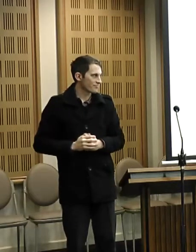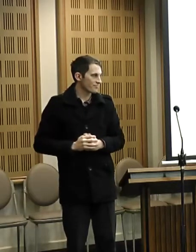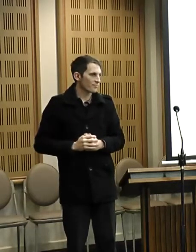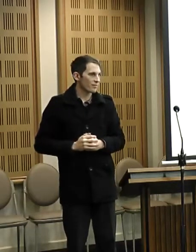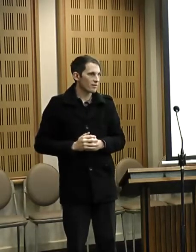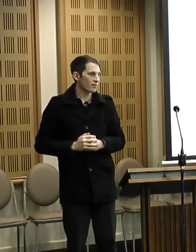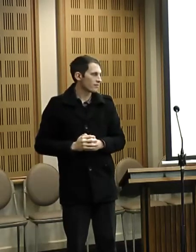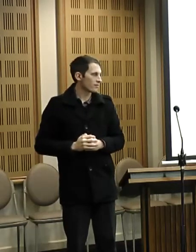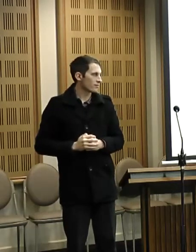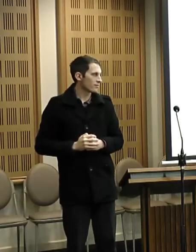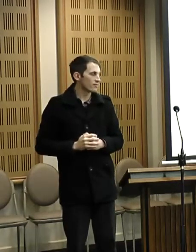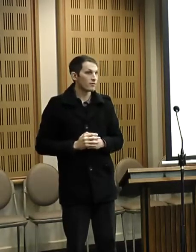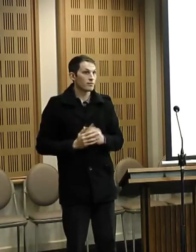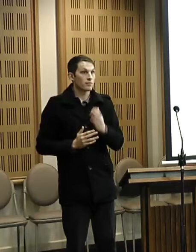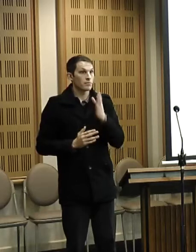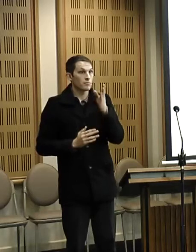Hi.